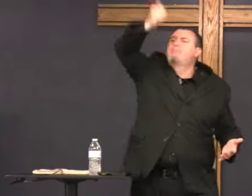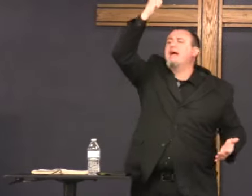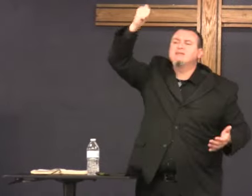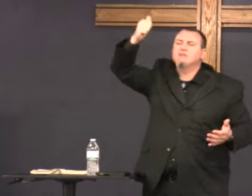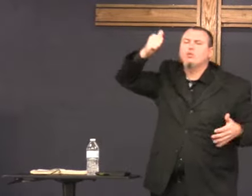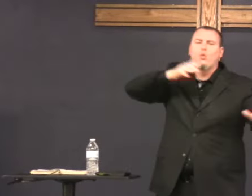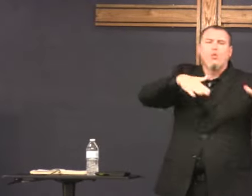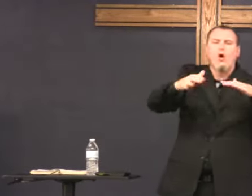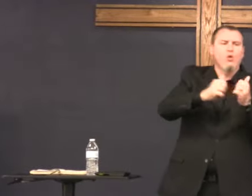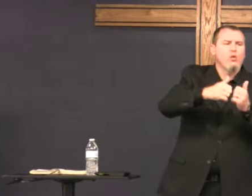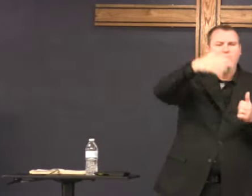who's